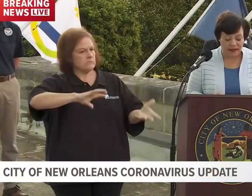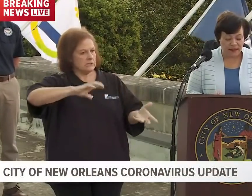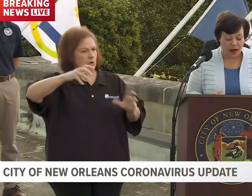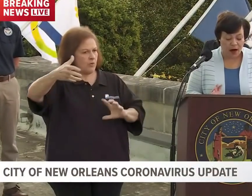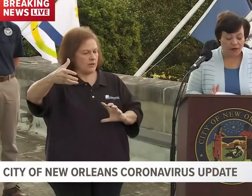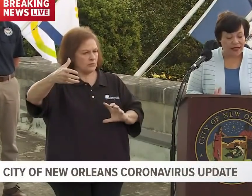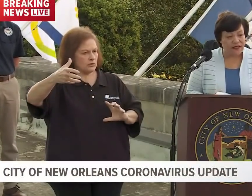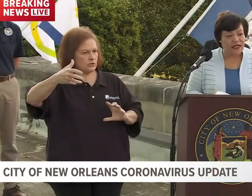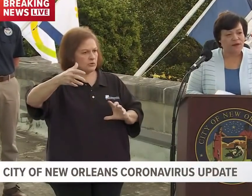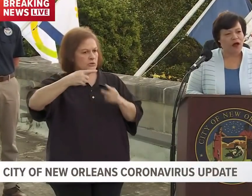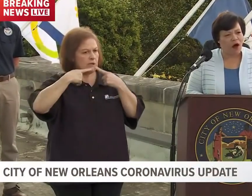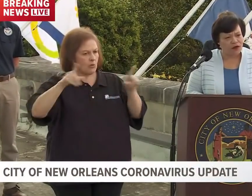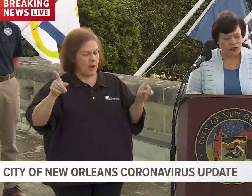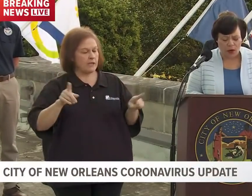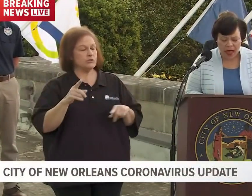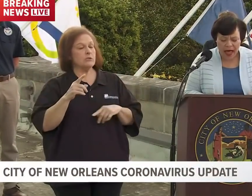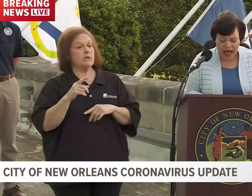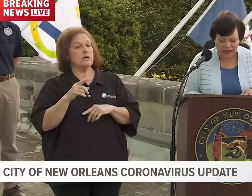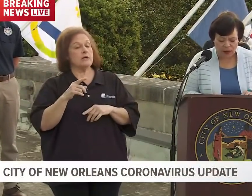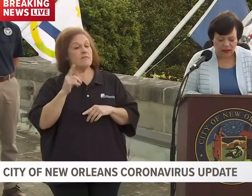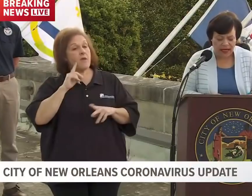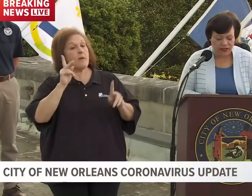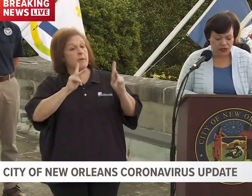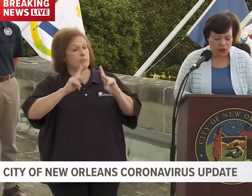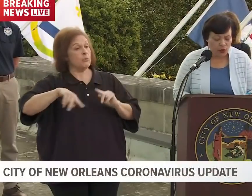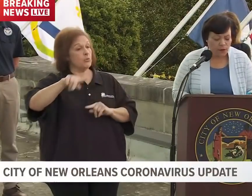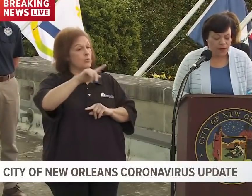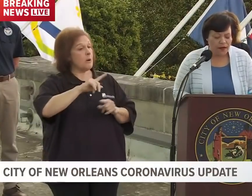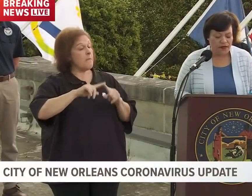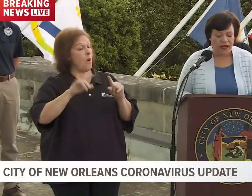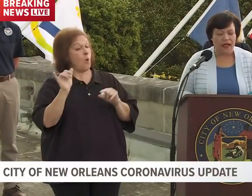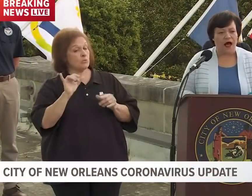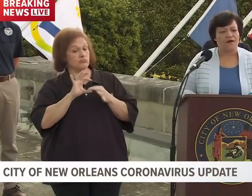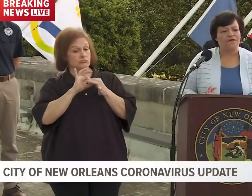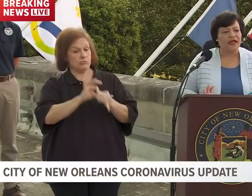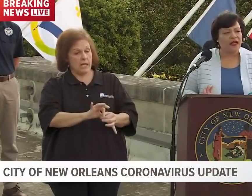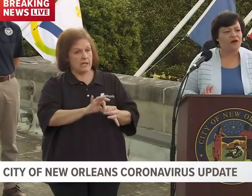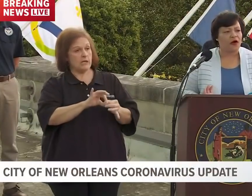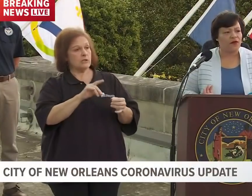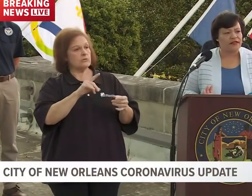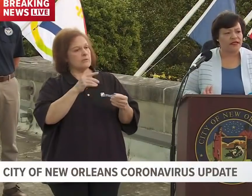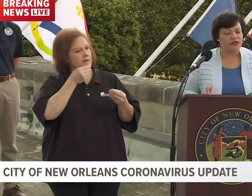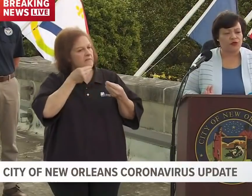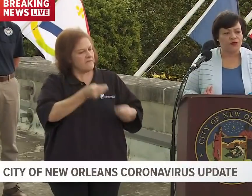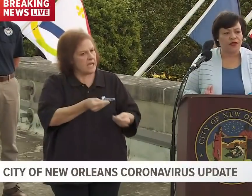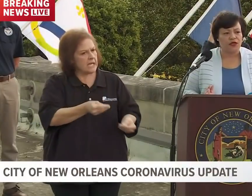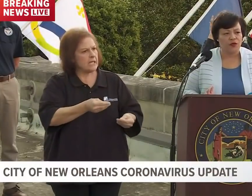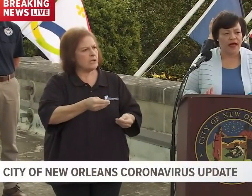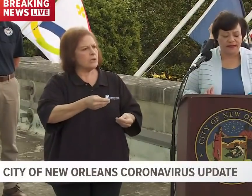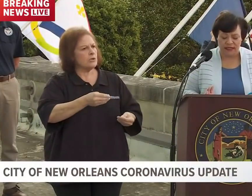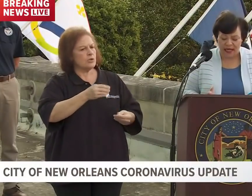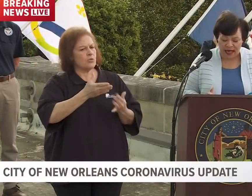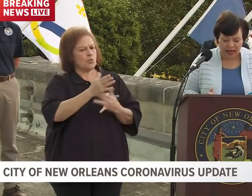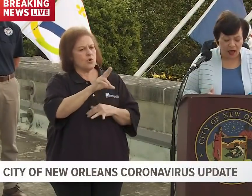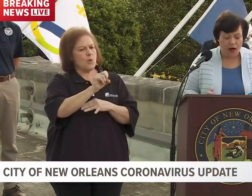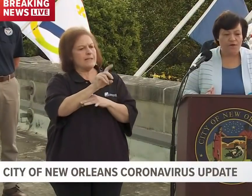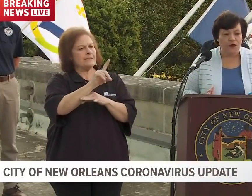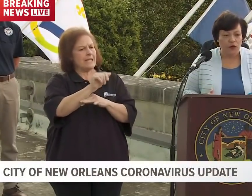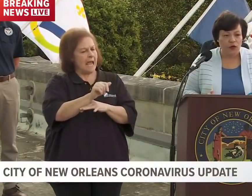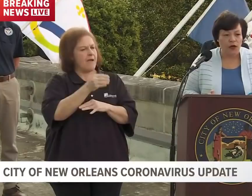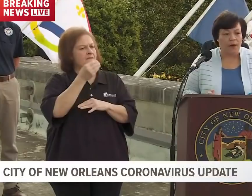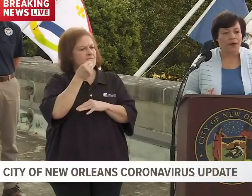assist our residents, but also as it relates to the feeding of our residents through the USDA